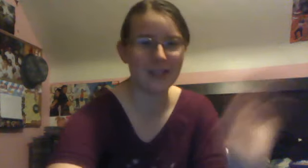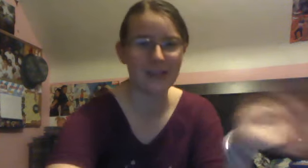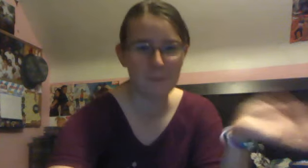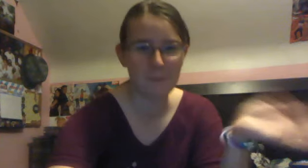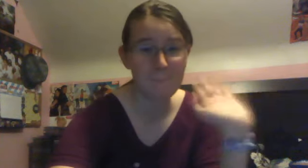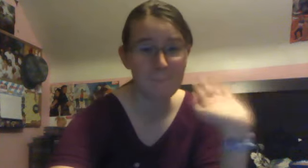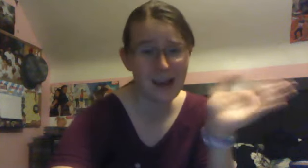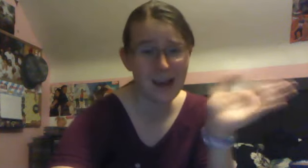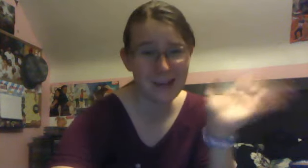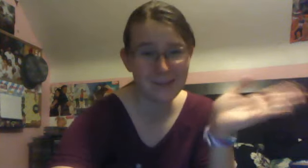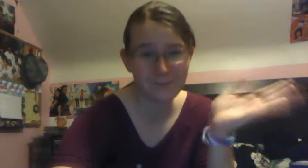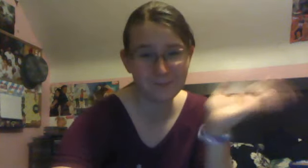Bye.